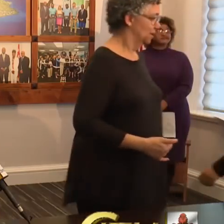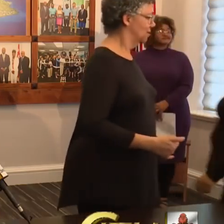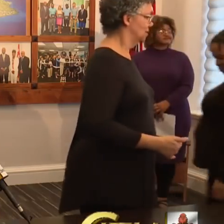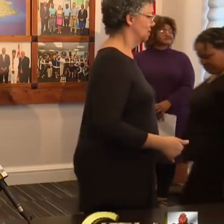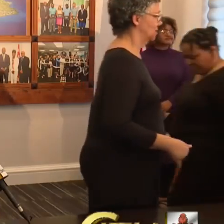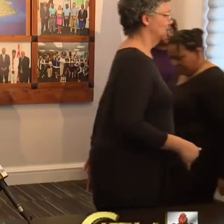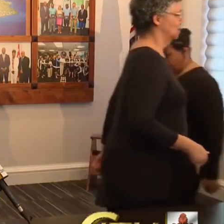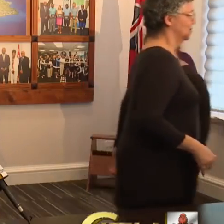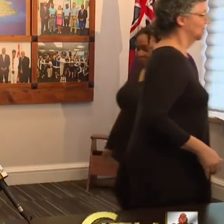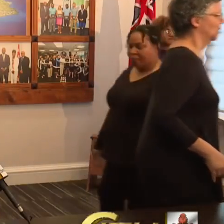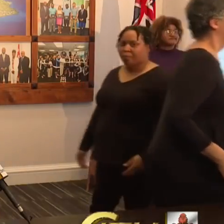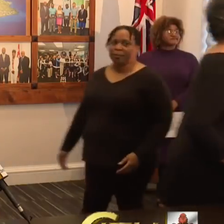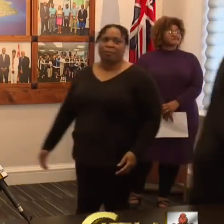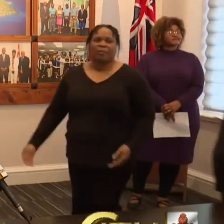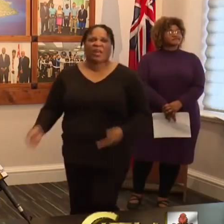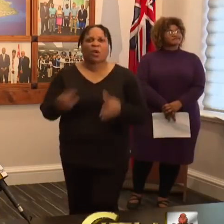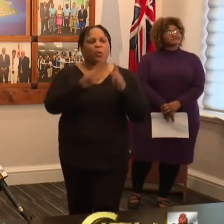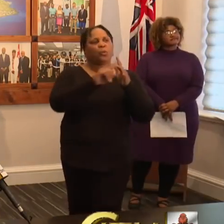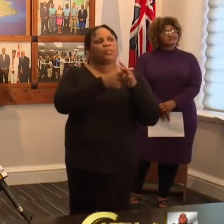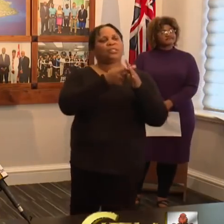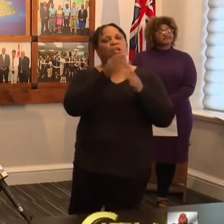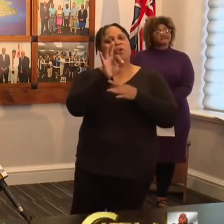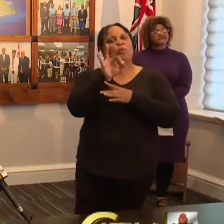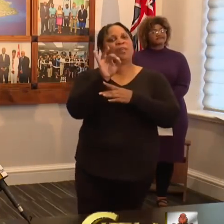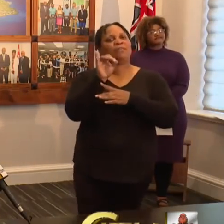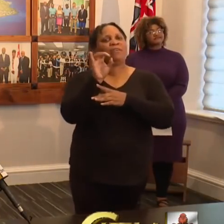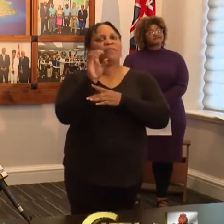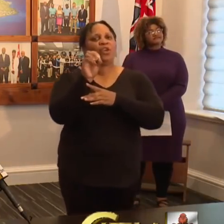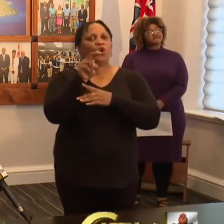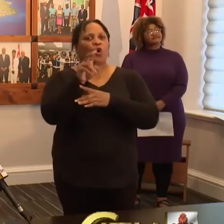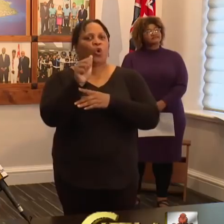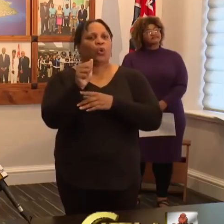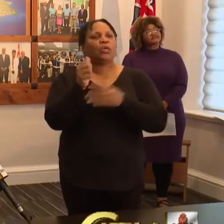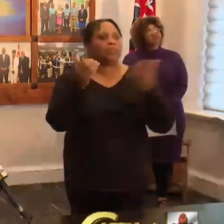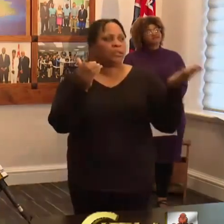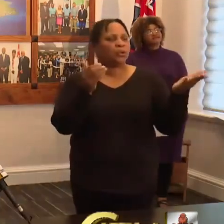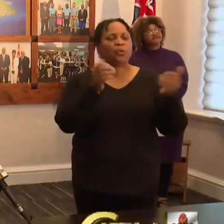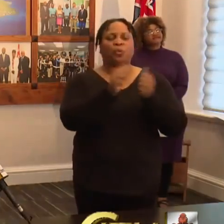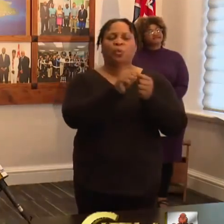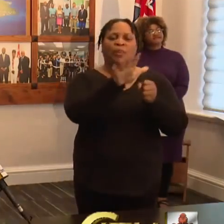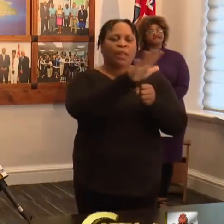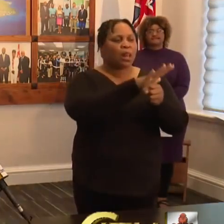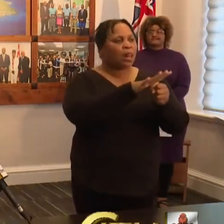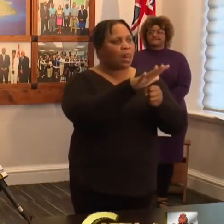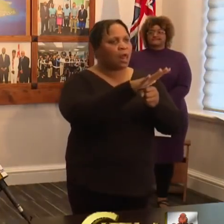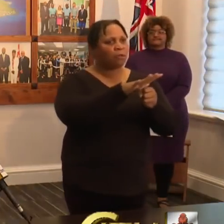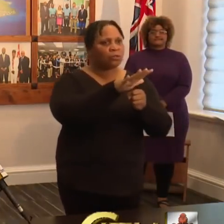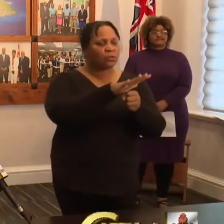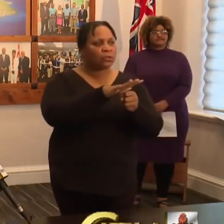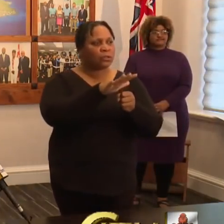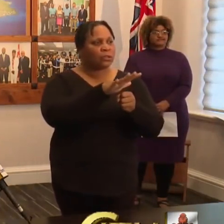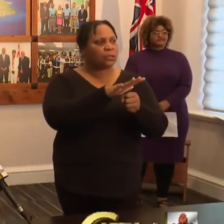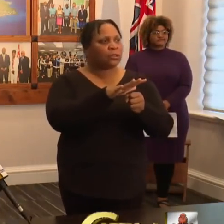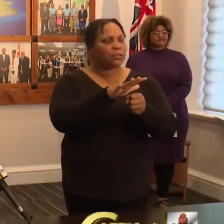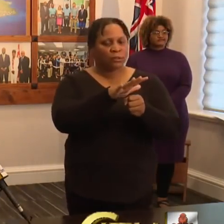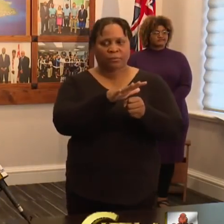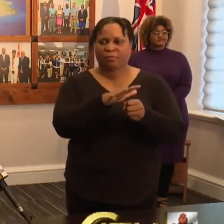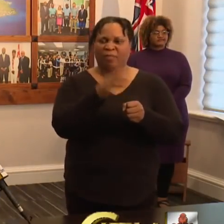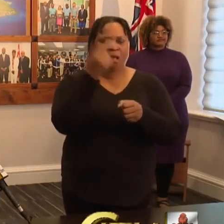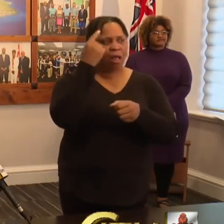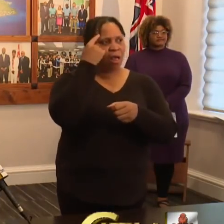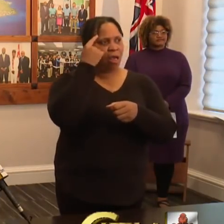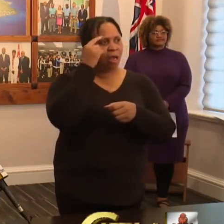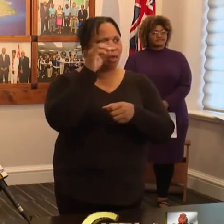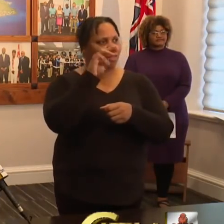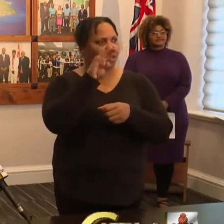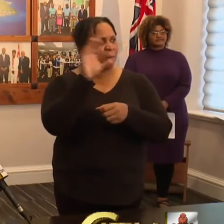Thank you. Thank you very much. With regards to some of the logistics we shared in the case period, I think